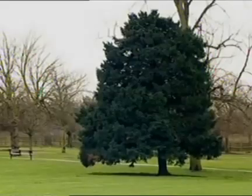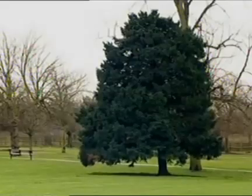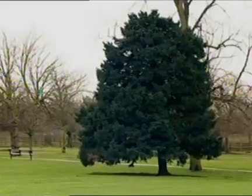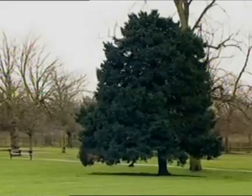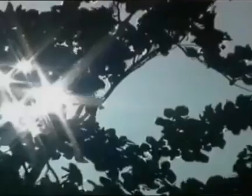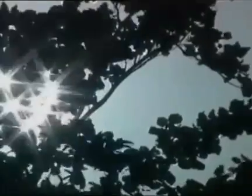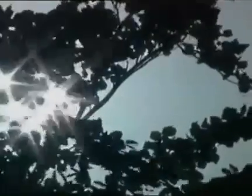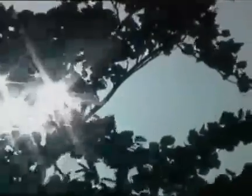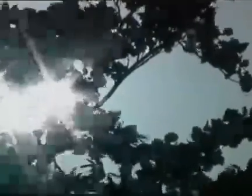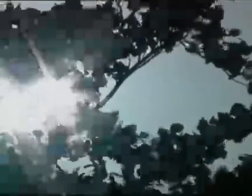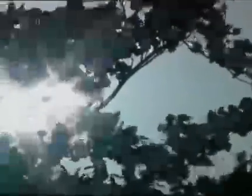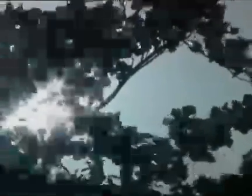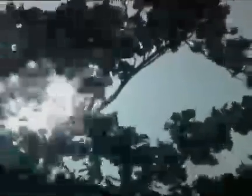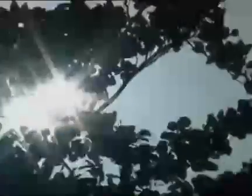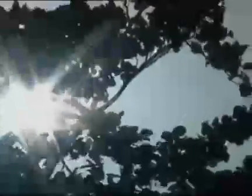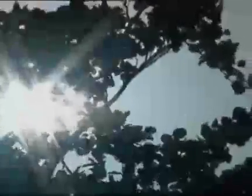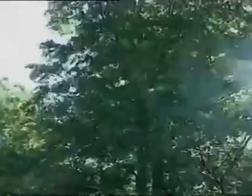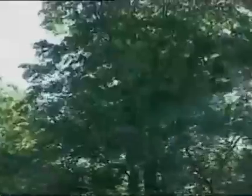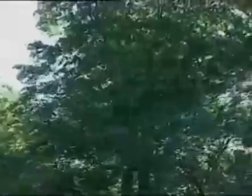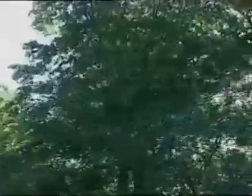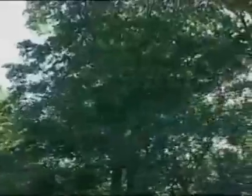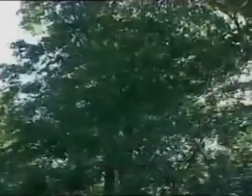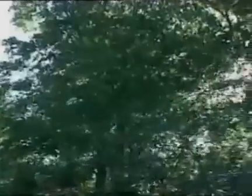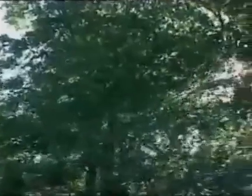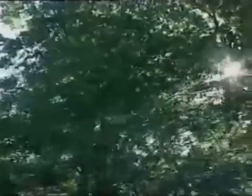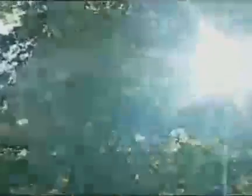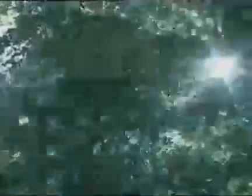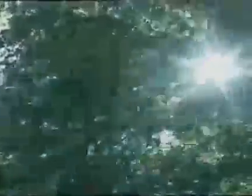like today? Is the sun shining bright?